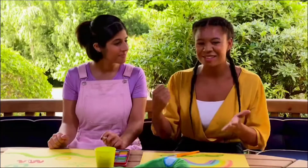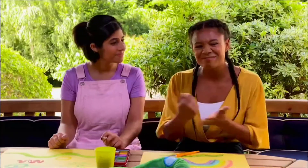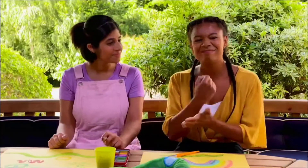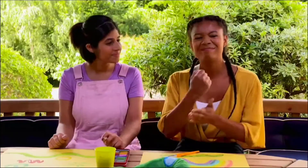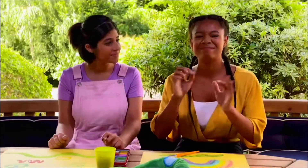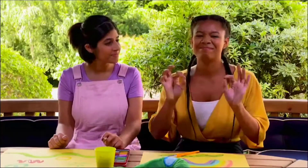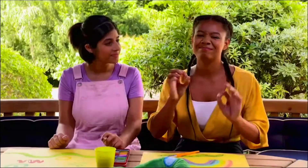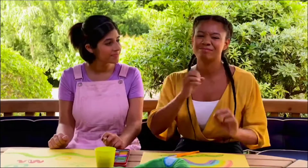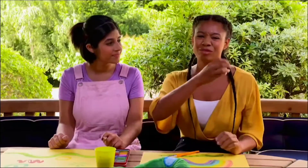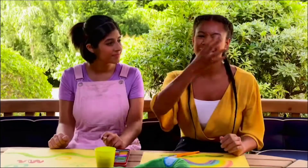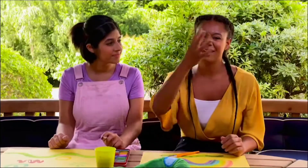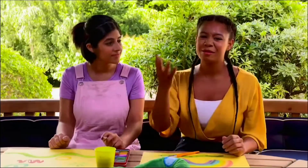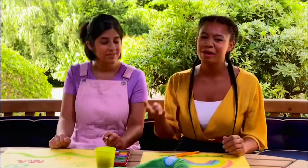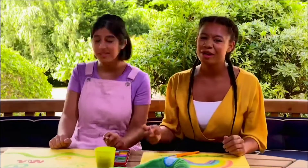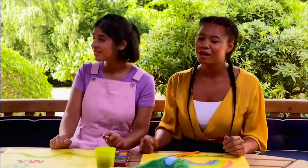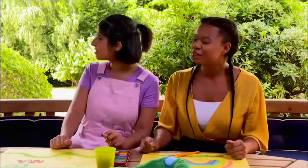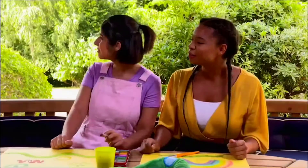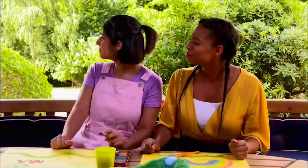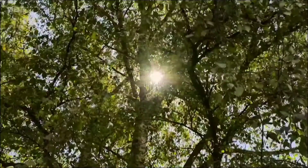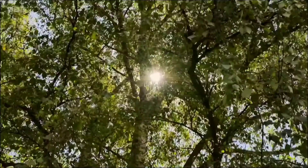Mwah, there's no rainbow today.